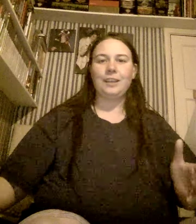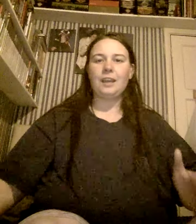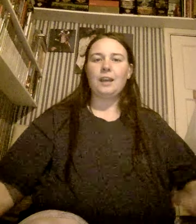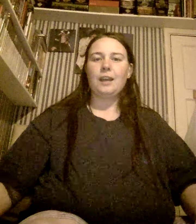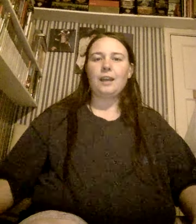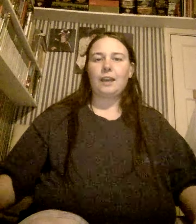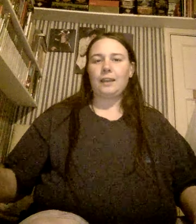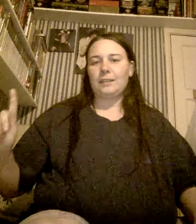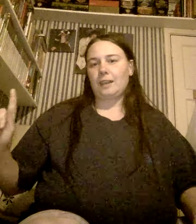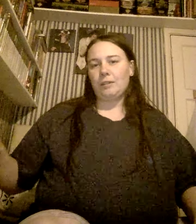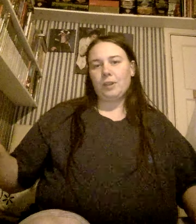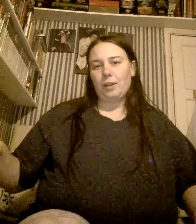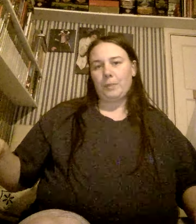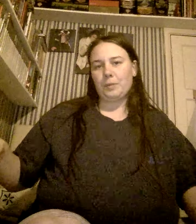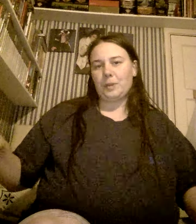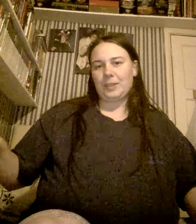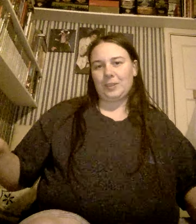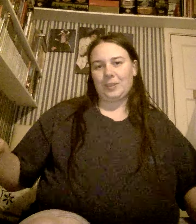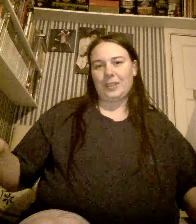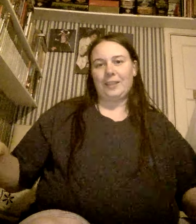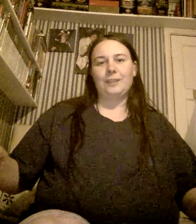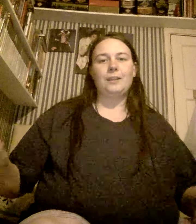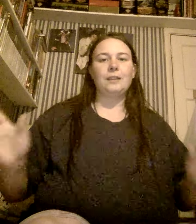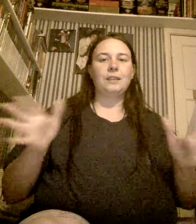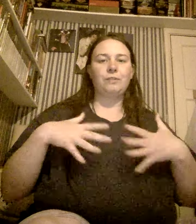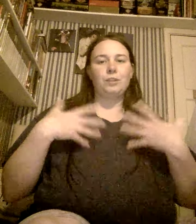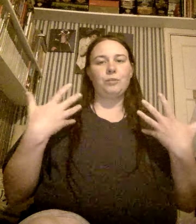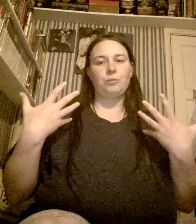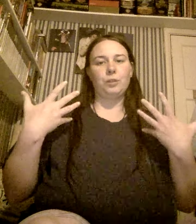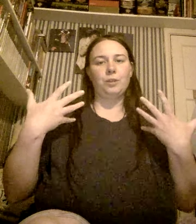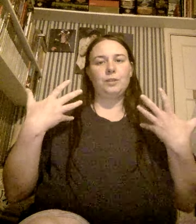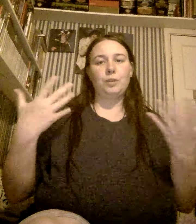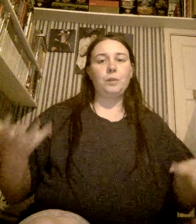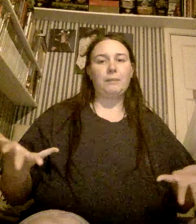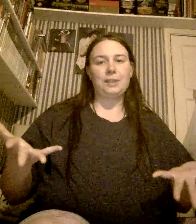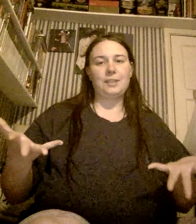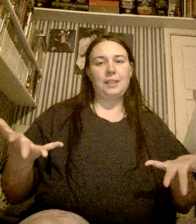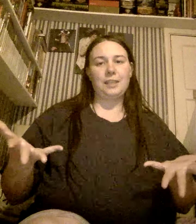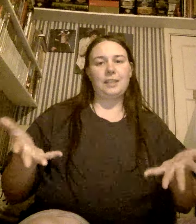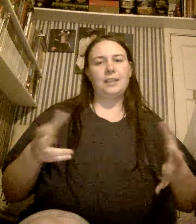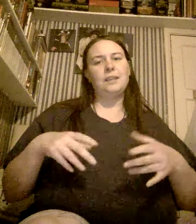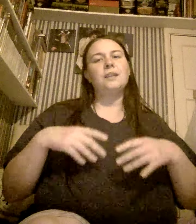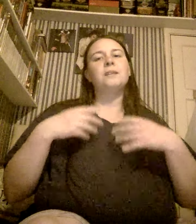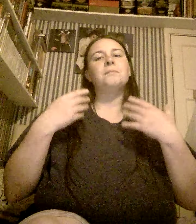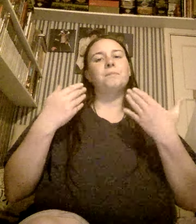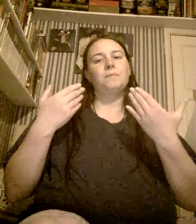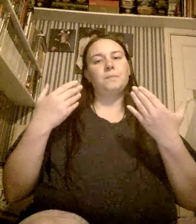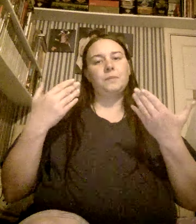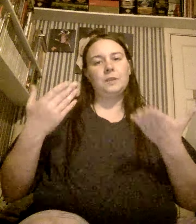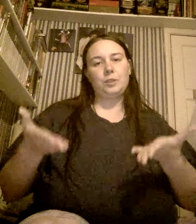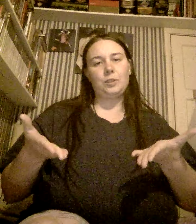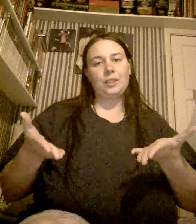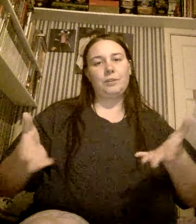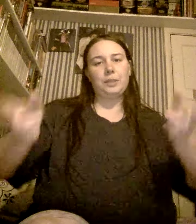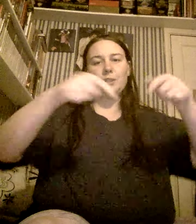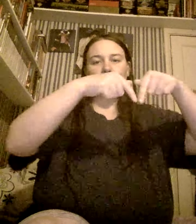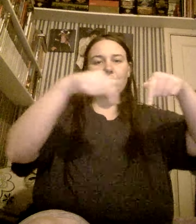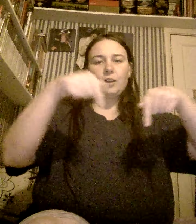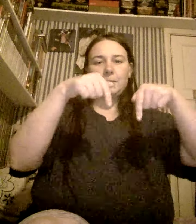and I'm going to copy what's on there. And if you don't like my singing, just tell me, just leave a comment